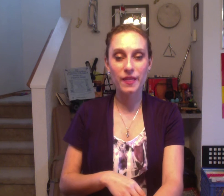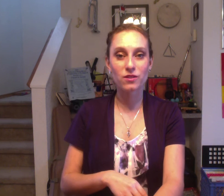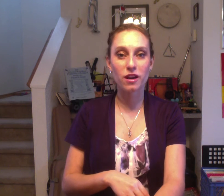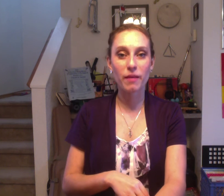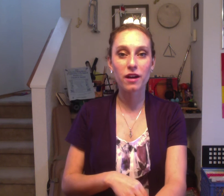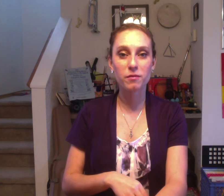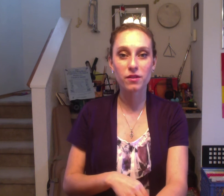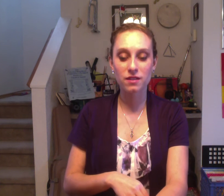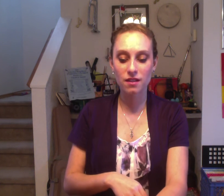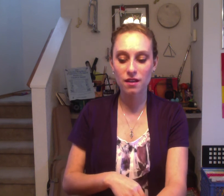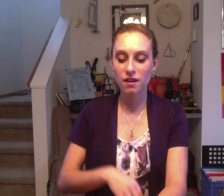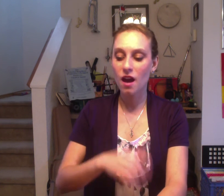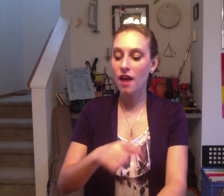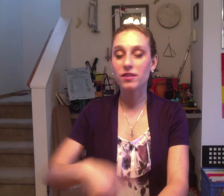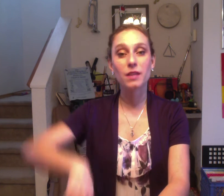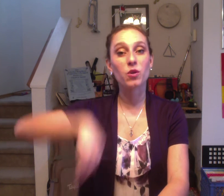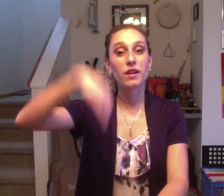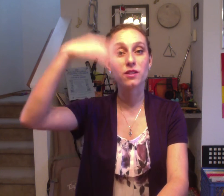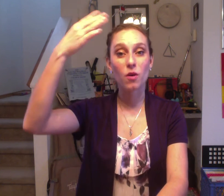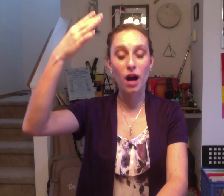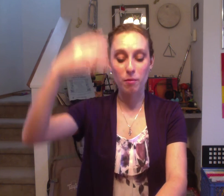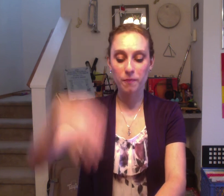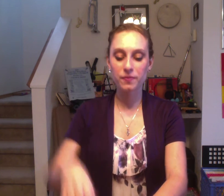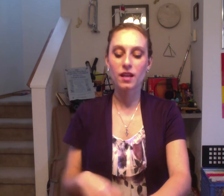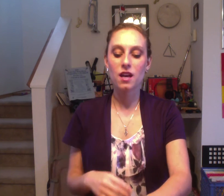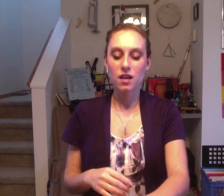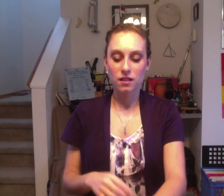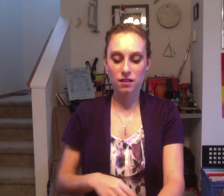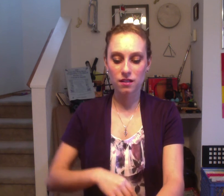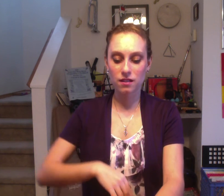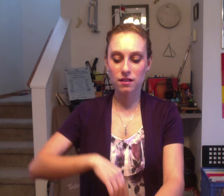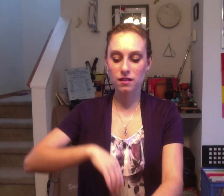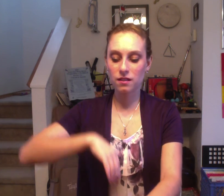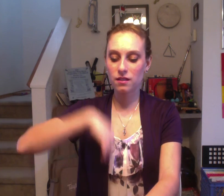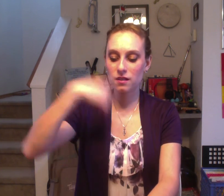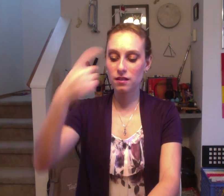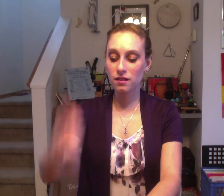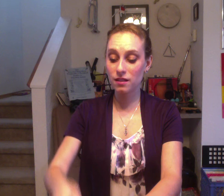. This time we're going to go up. . . . . .